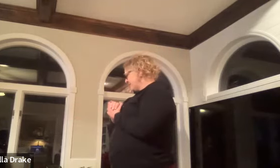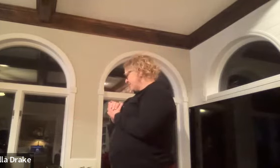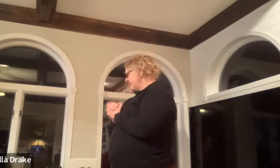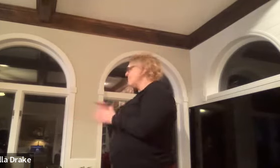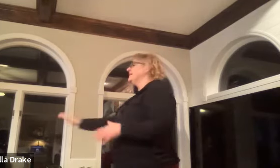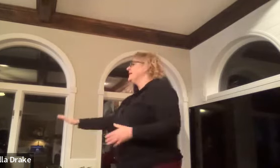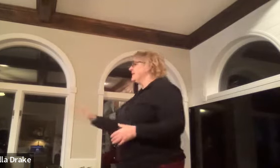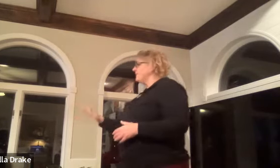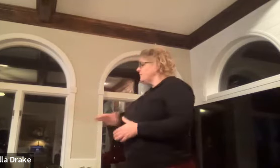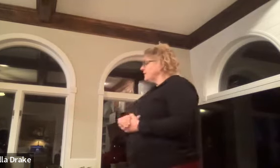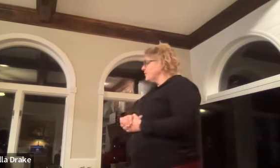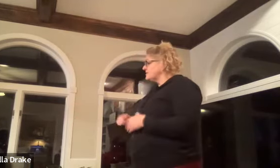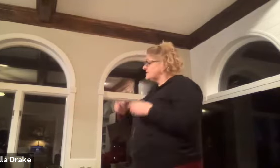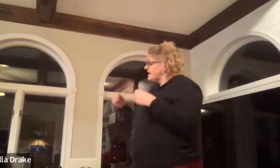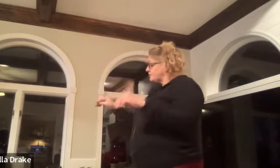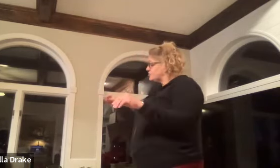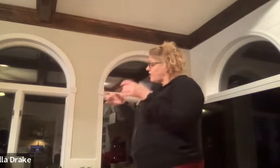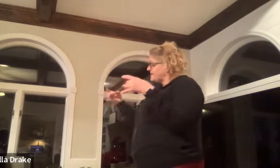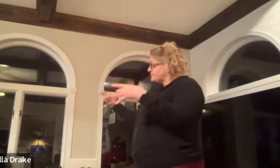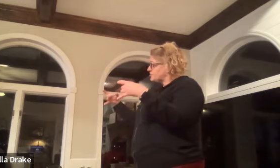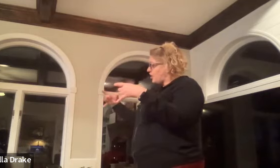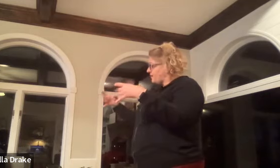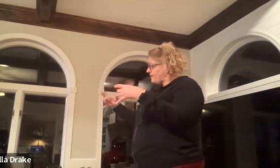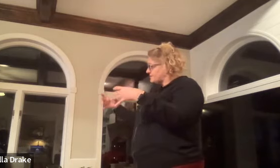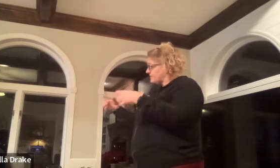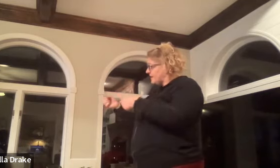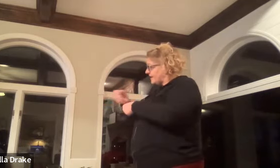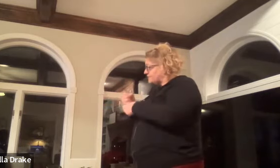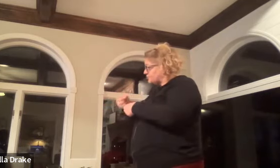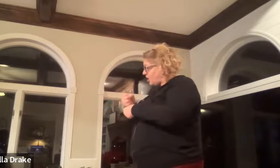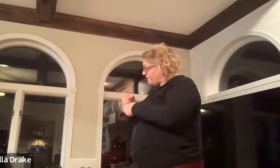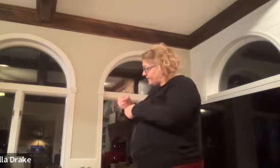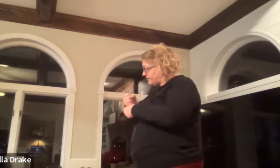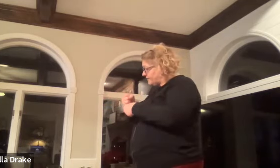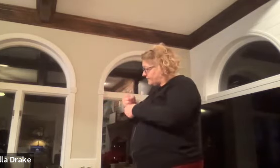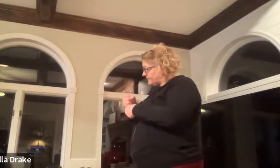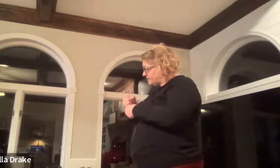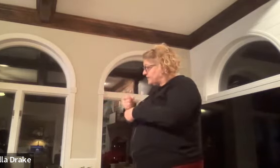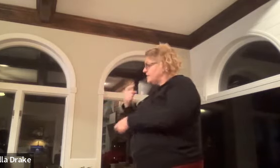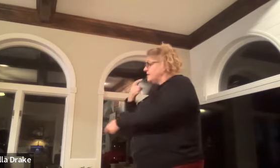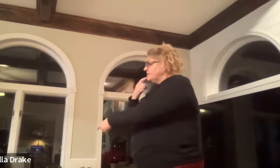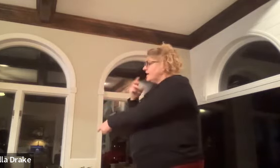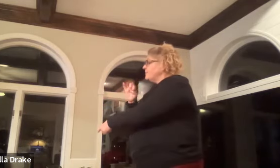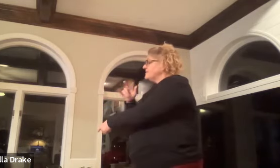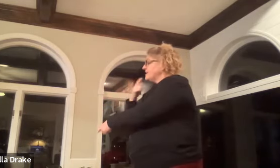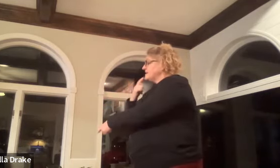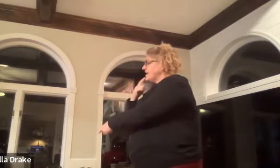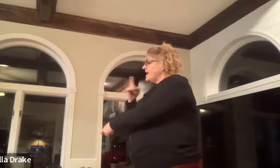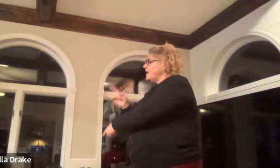emily if emily wants to take you shopping to starbucks and get you coffee emily's gonna say